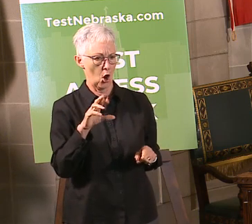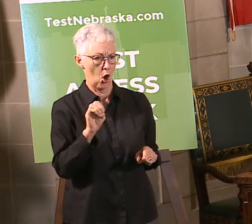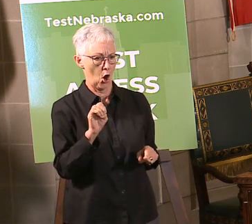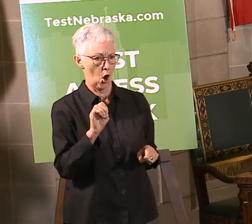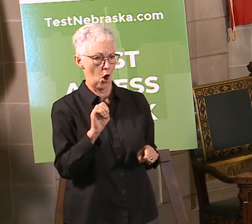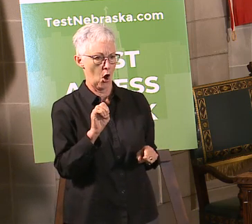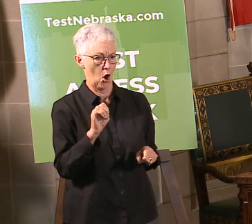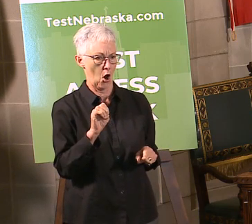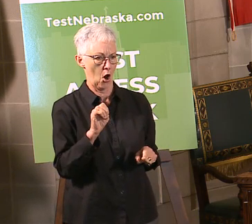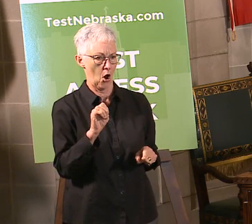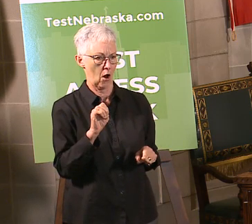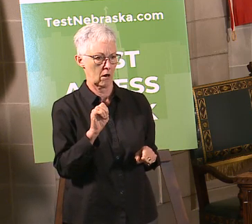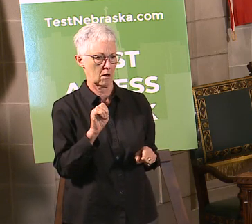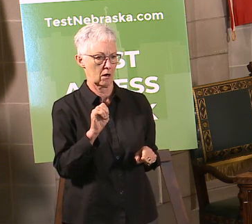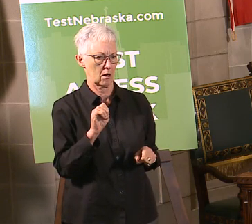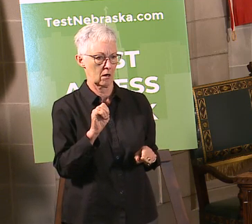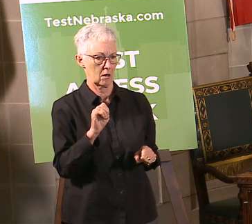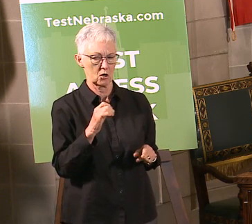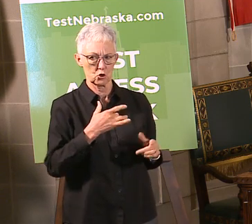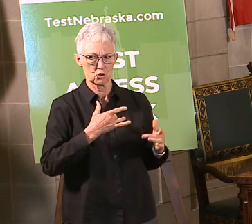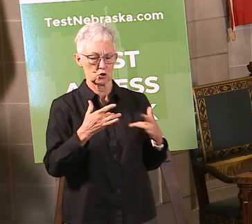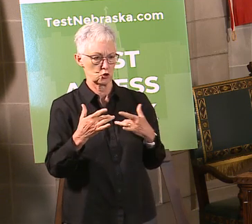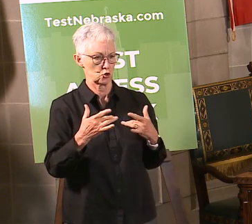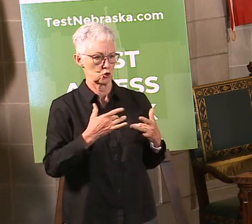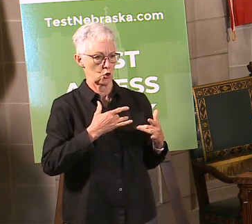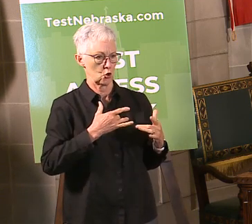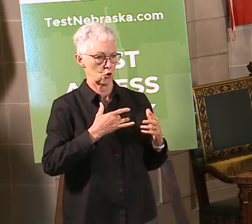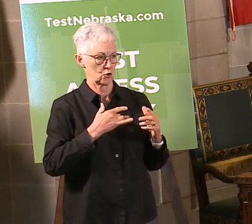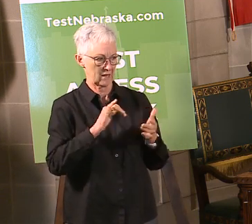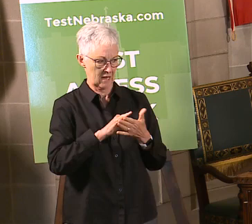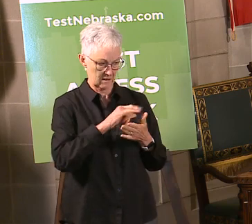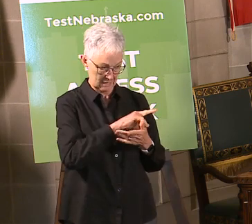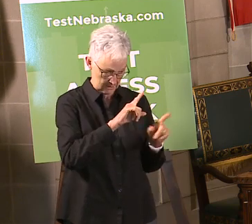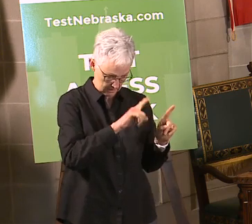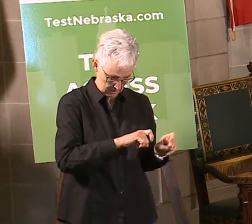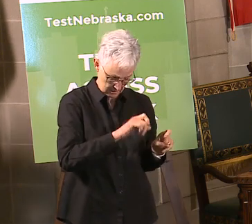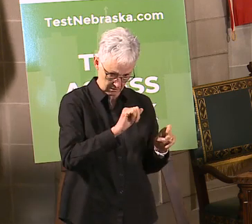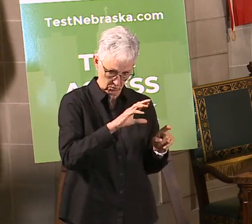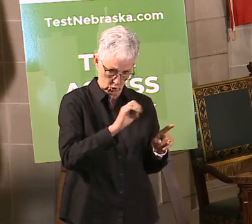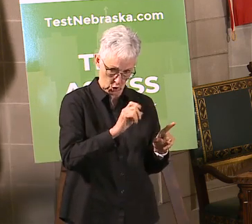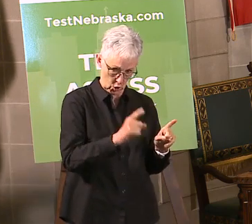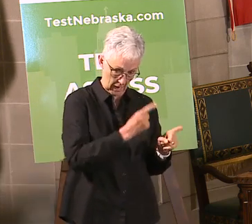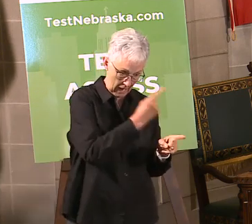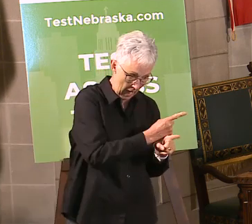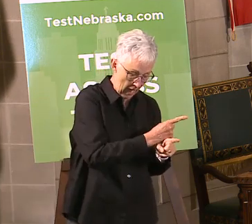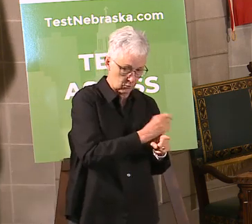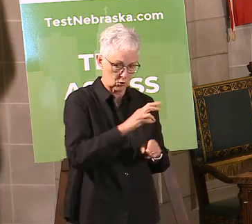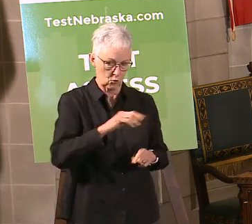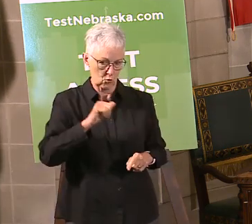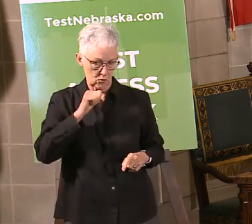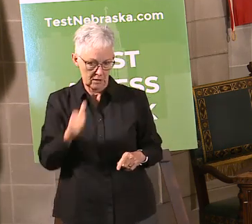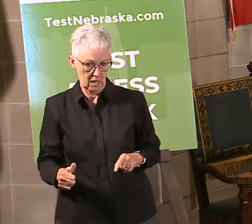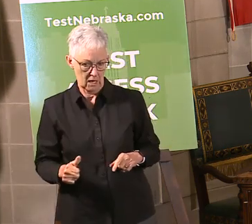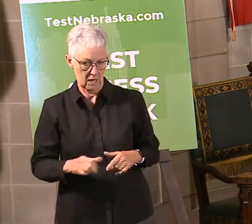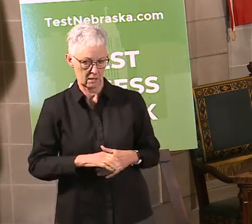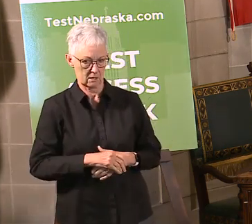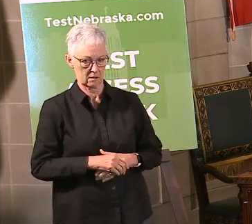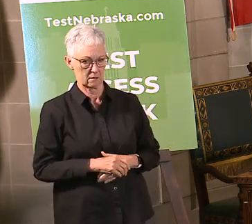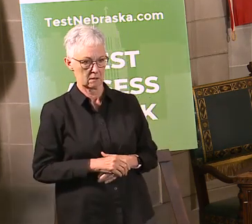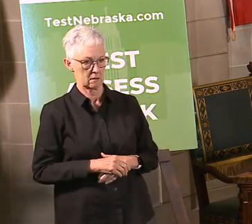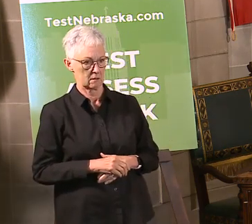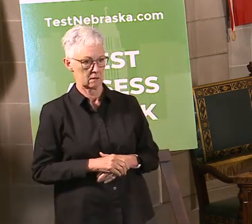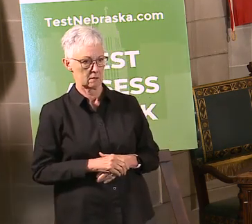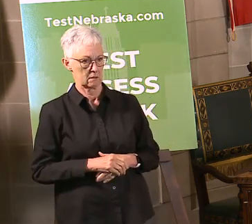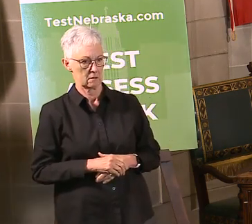rate is much, much lower with tests in Nebraska than with the other labs. Can you? So, yeah, so the question was about. 3